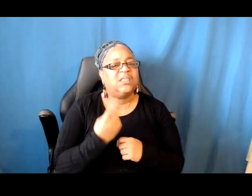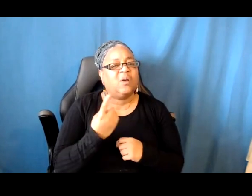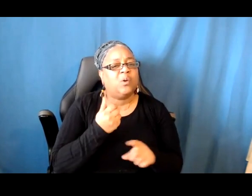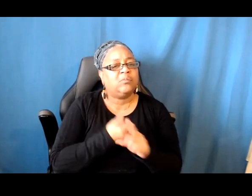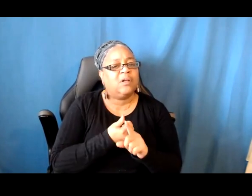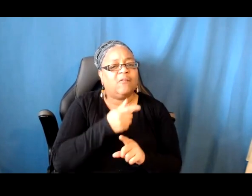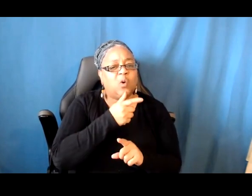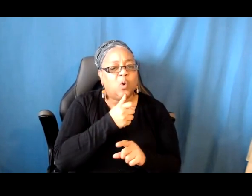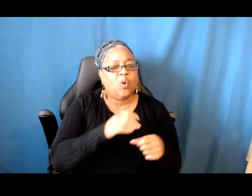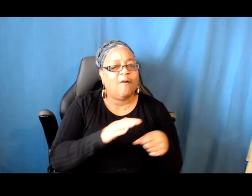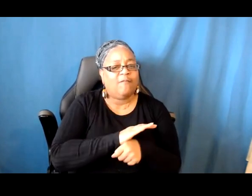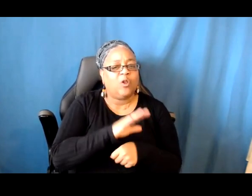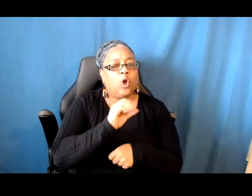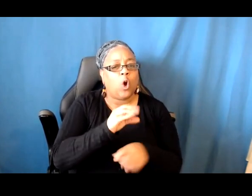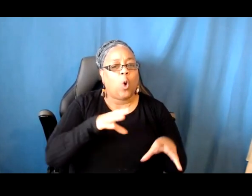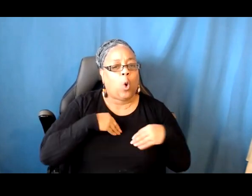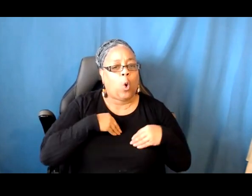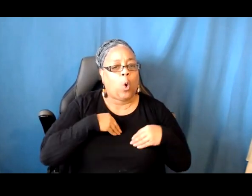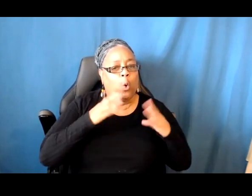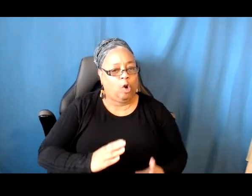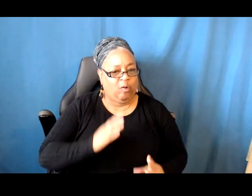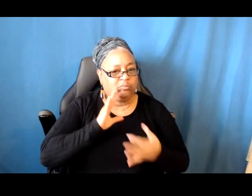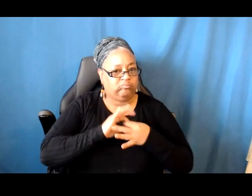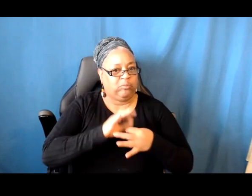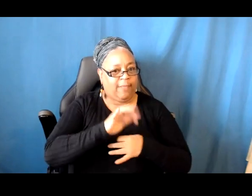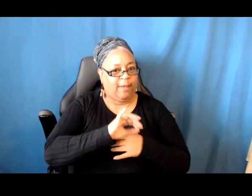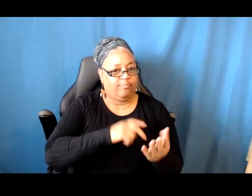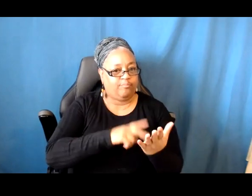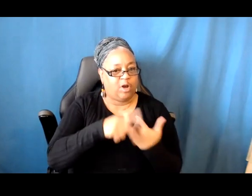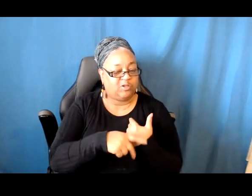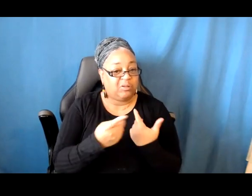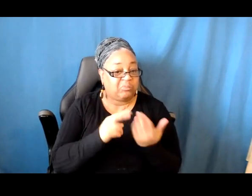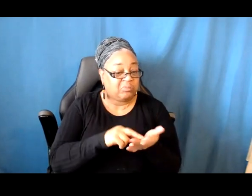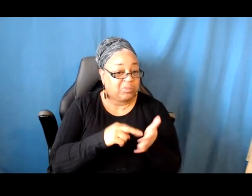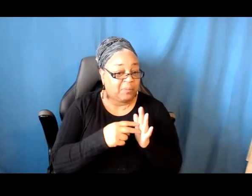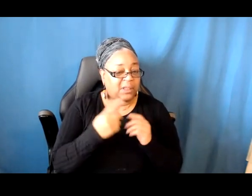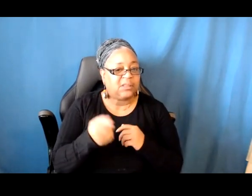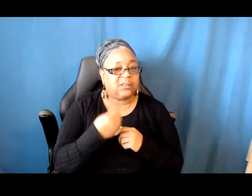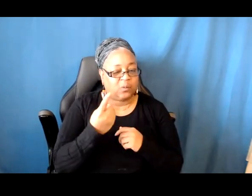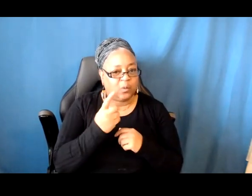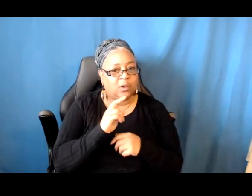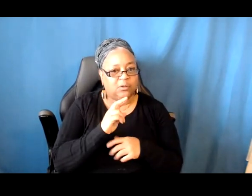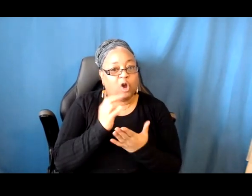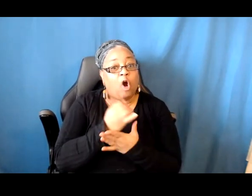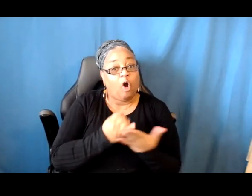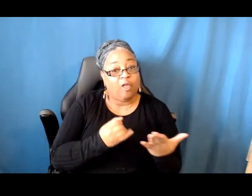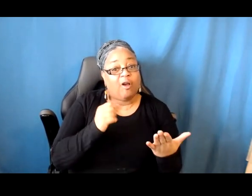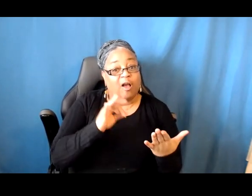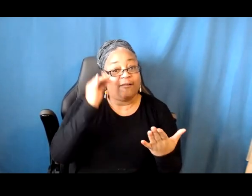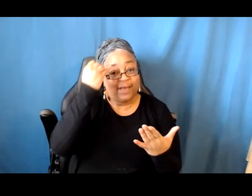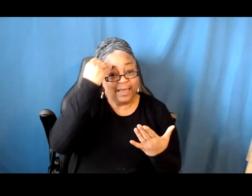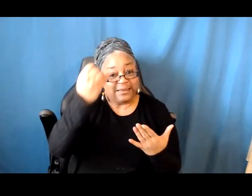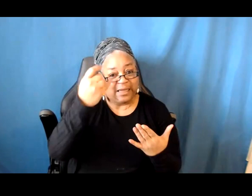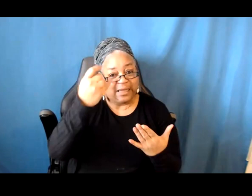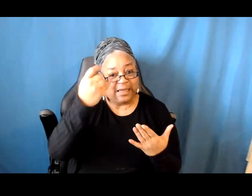full co-owner of the project. So someone who is just as much an author of the idea as you, the